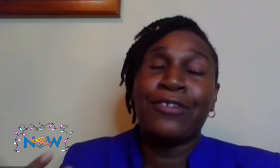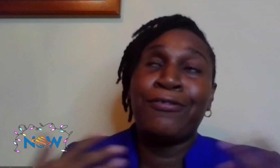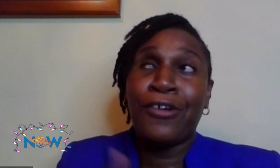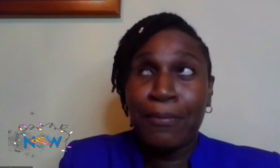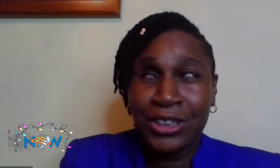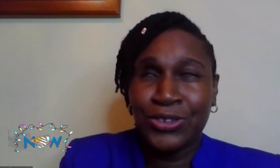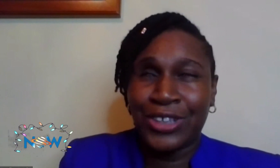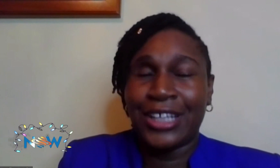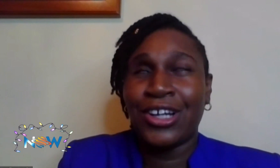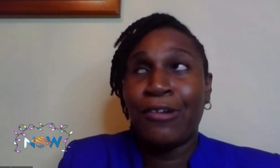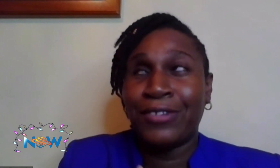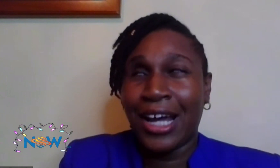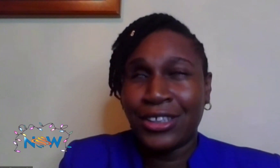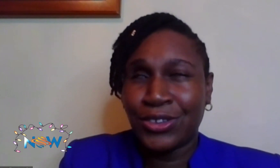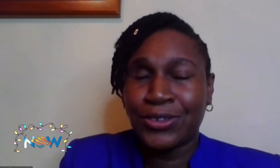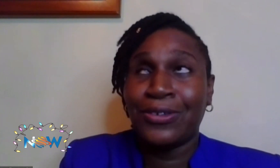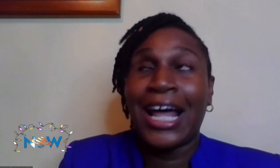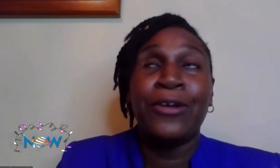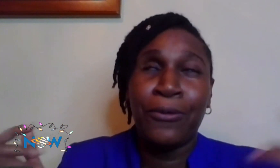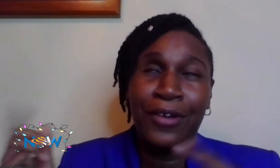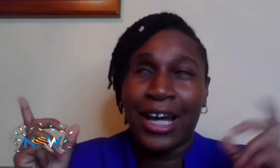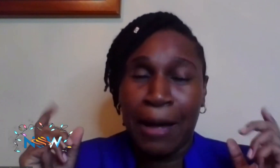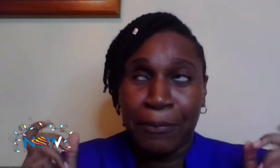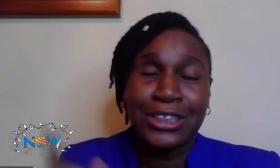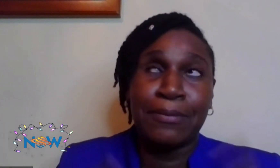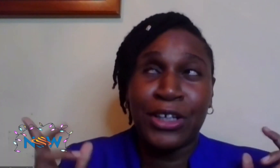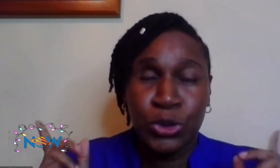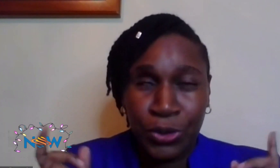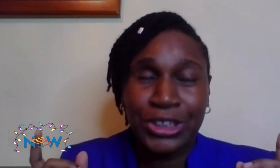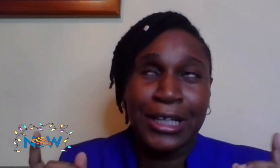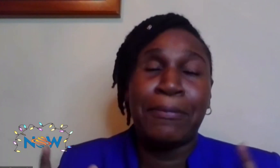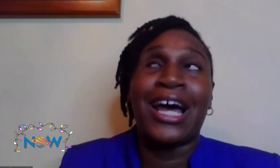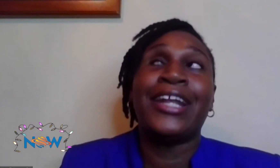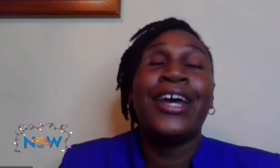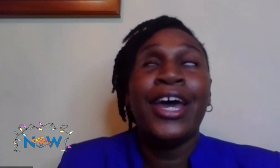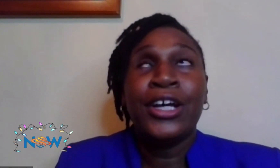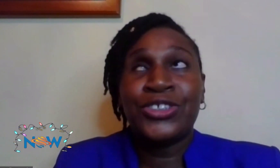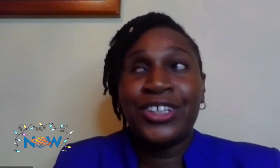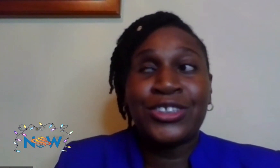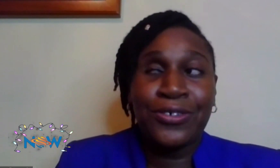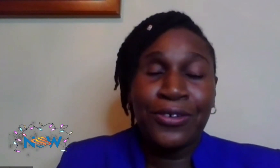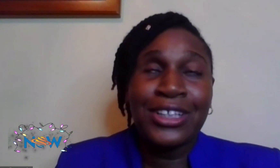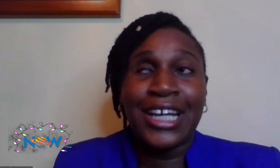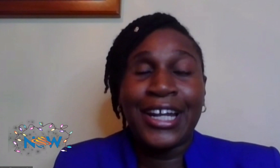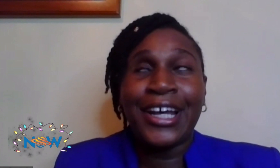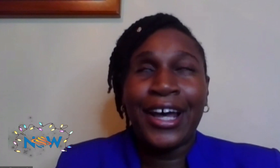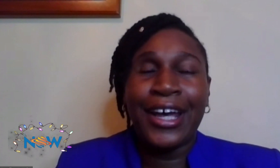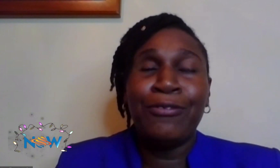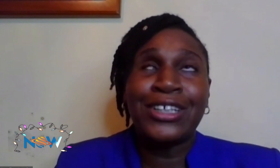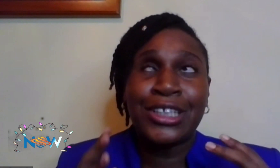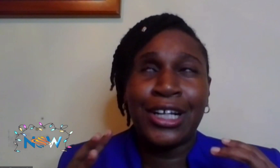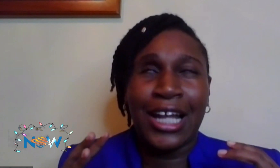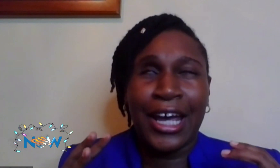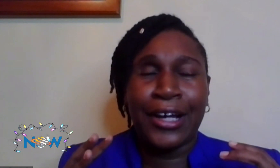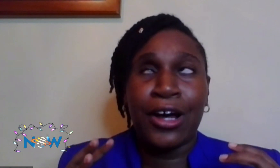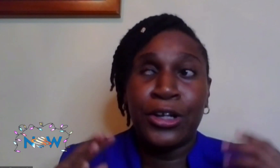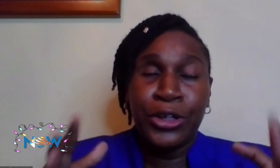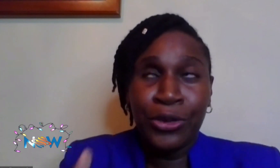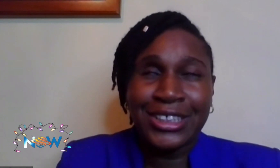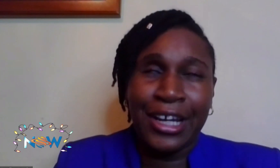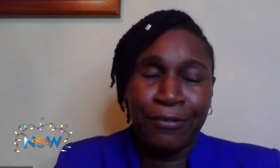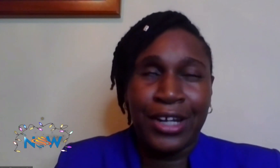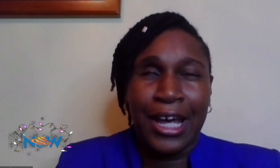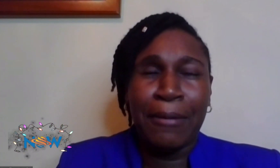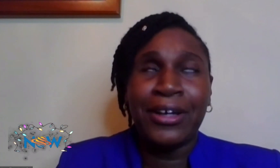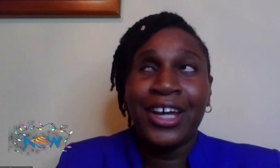Tyson was a former student of that school, and who happens to be taught to be blind. So the school then, it wasn't like